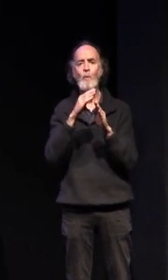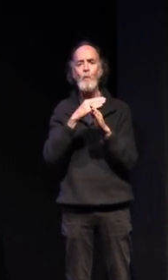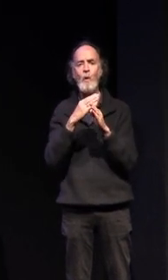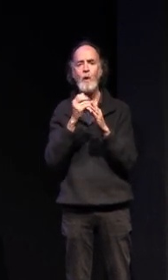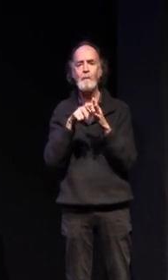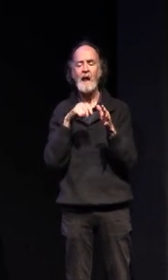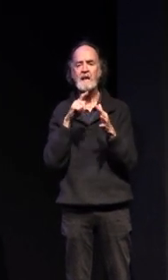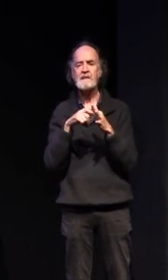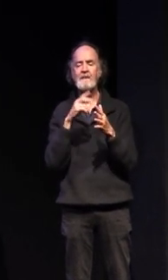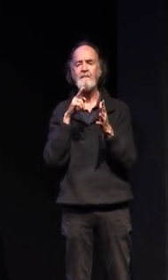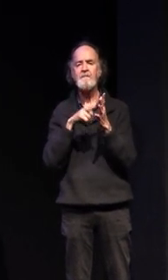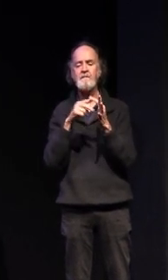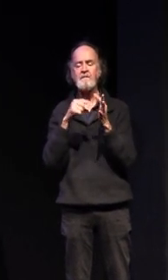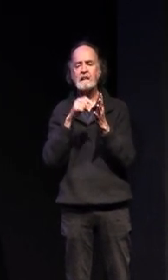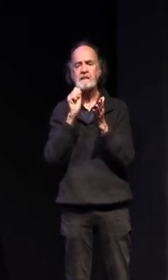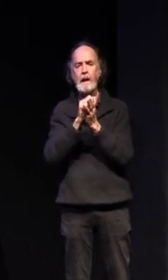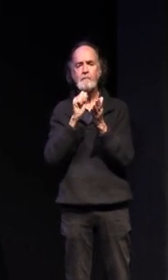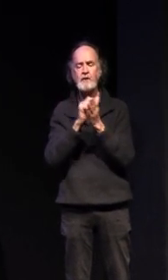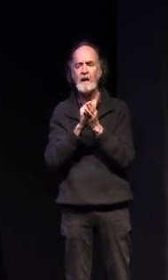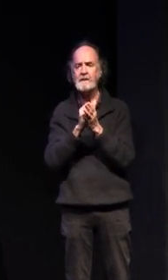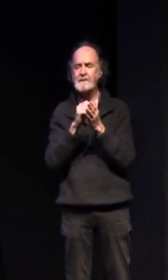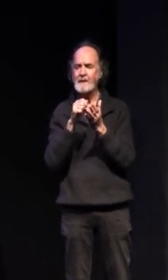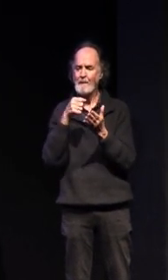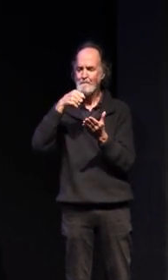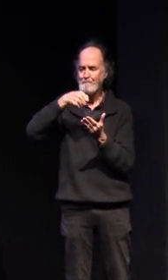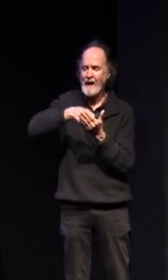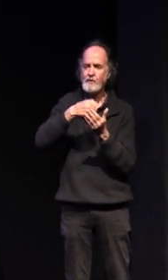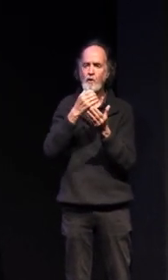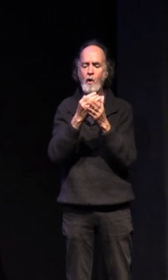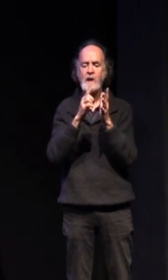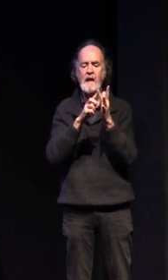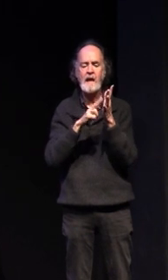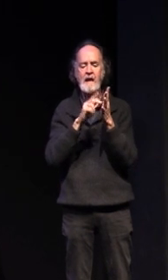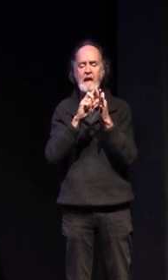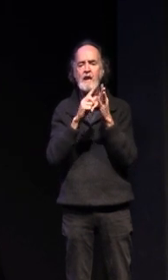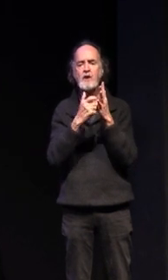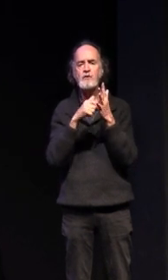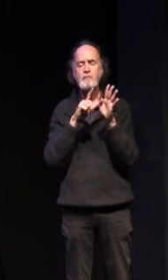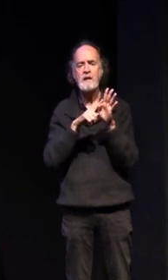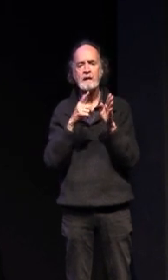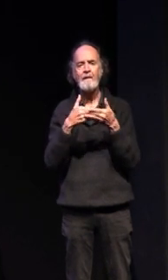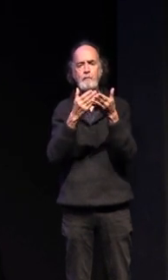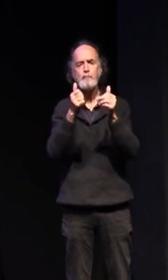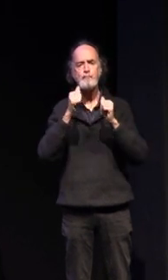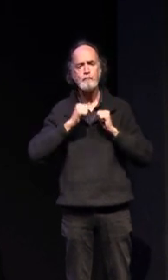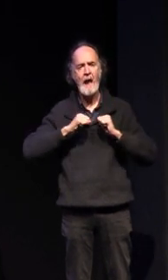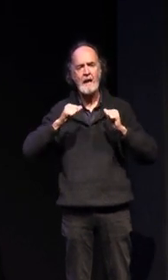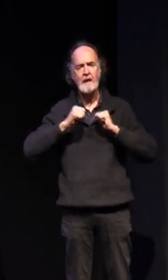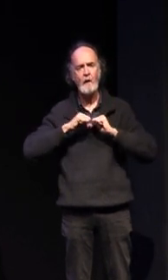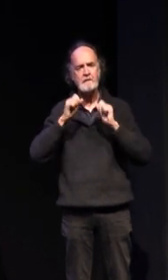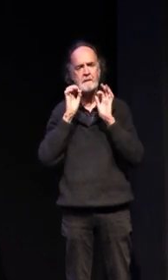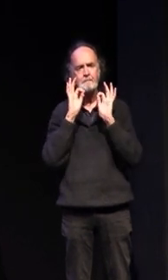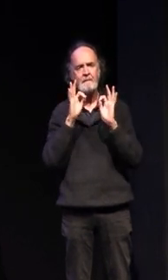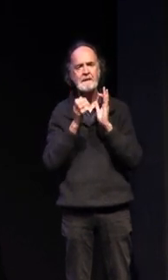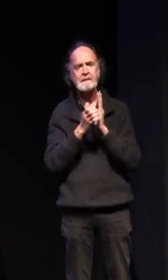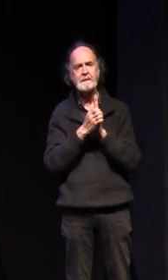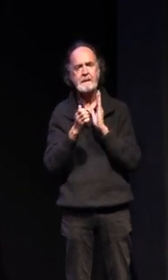industry-based they give a really good indication of the training and skills required in those different industries